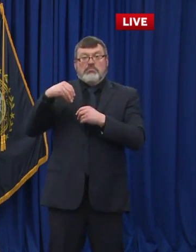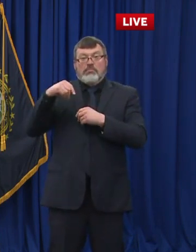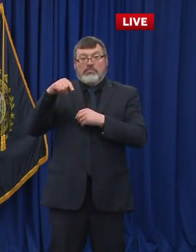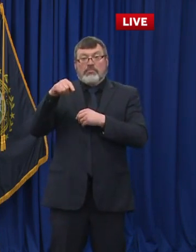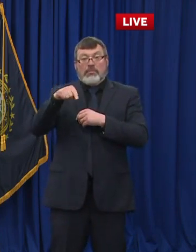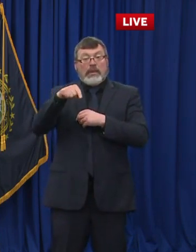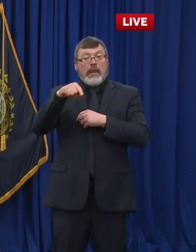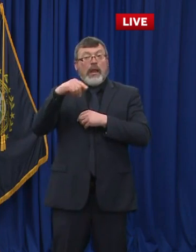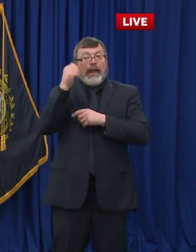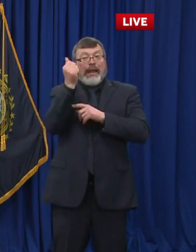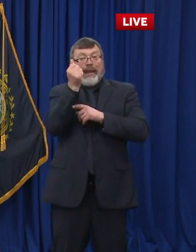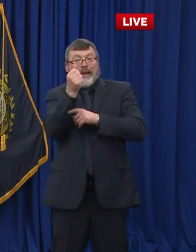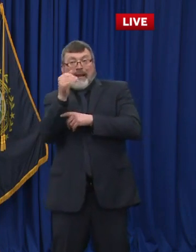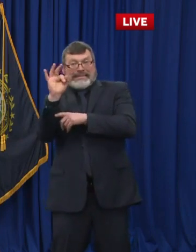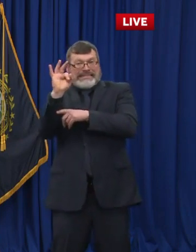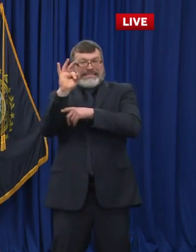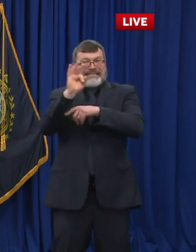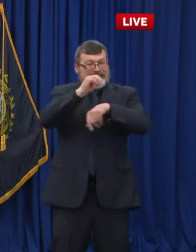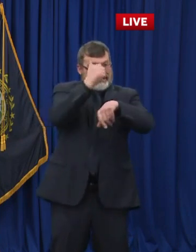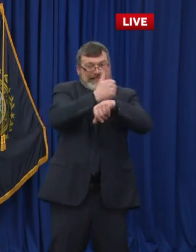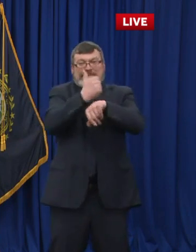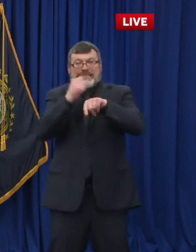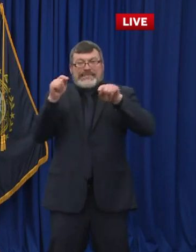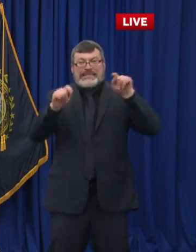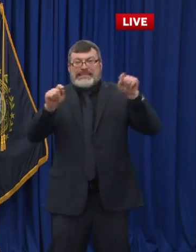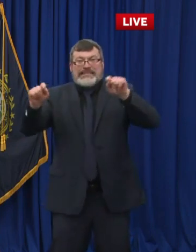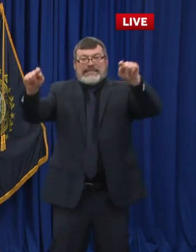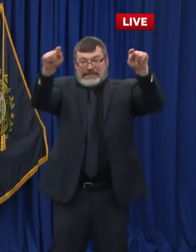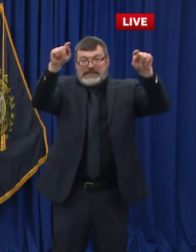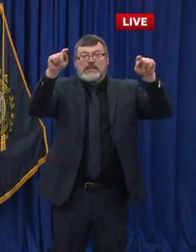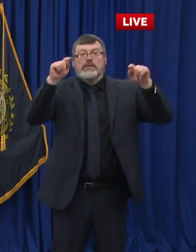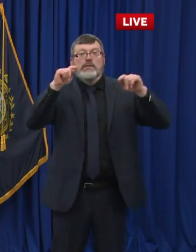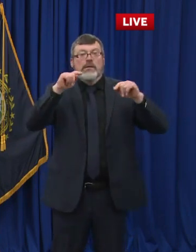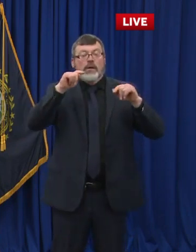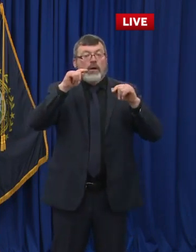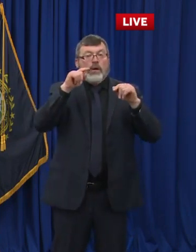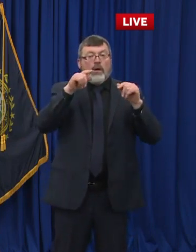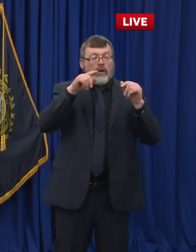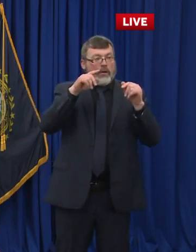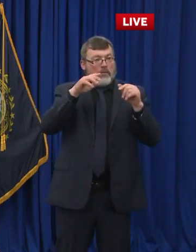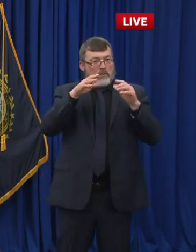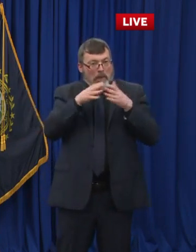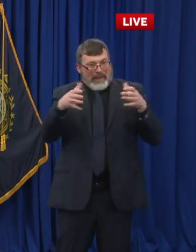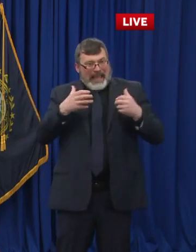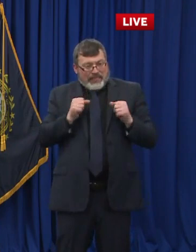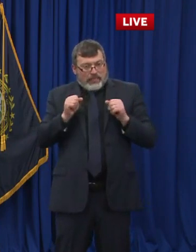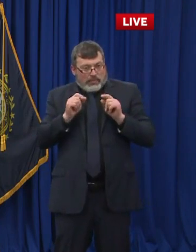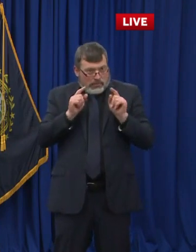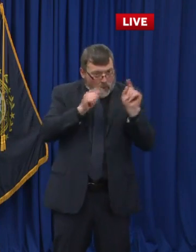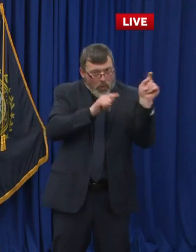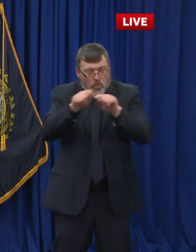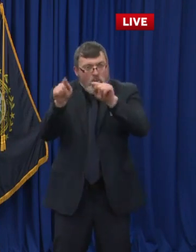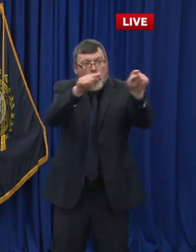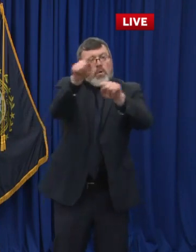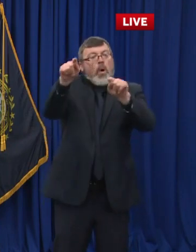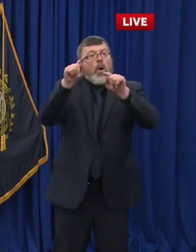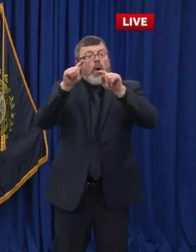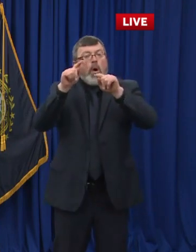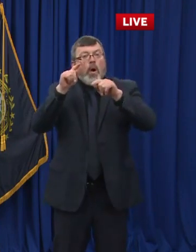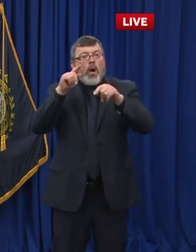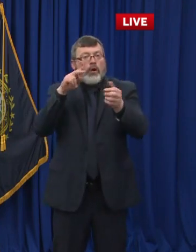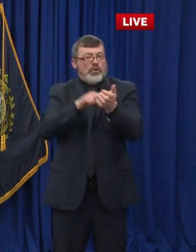update on the equity allocation program, it continues to grow as our regional public health networks engage their partners that serve vulnerable populations.